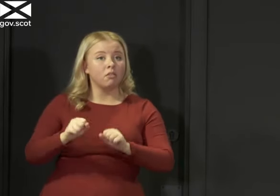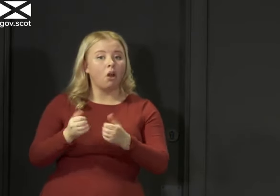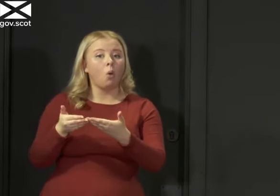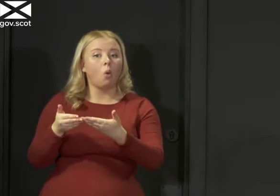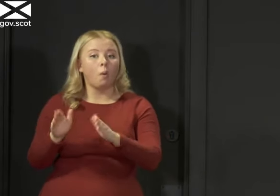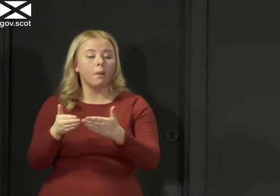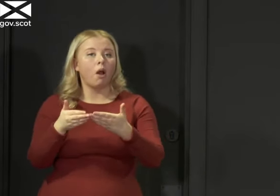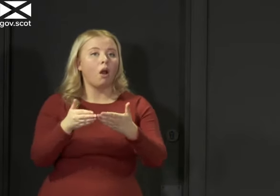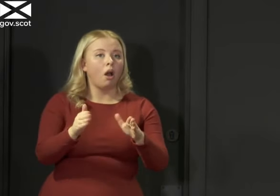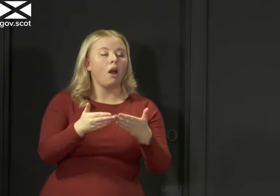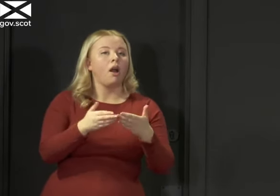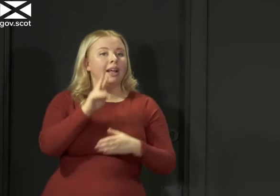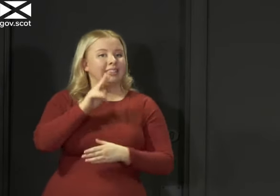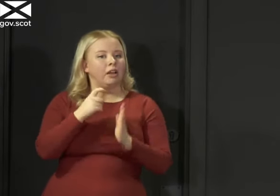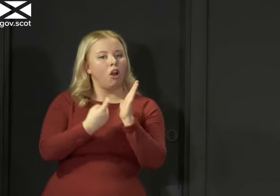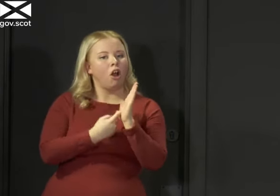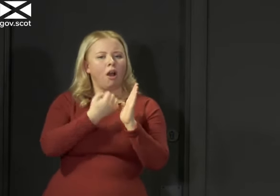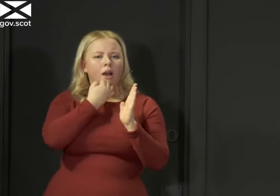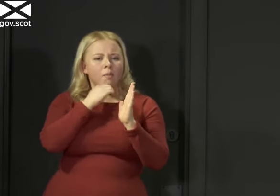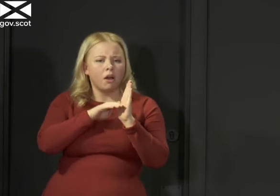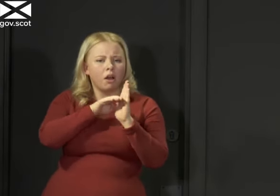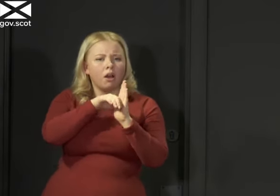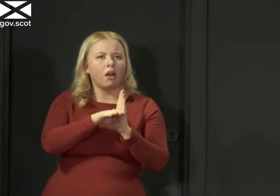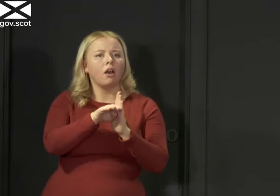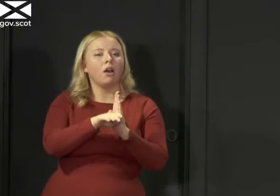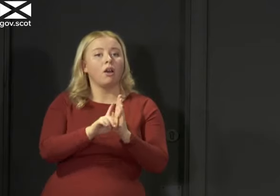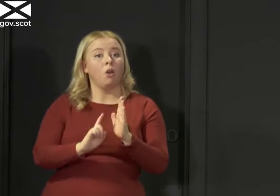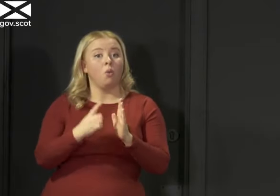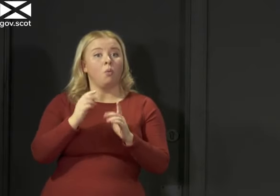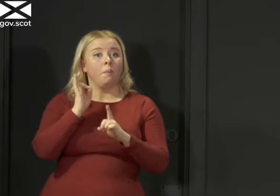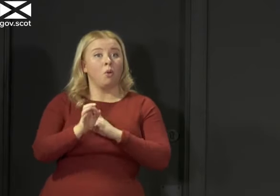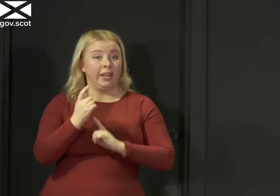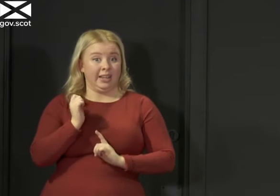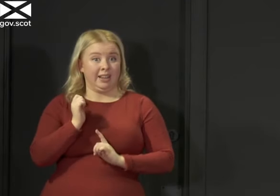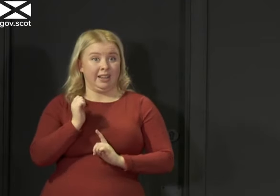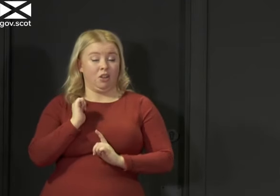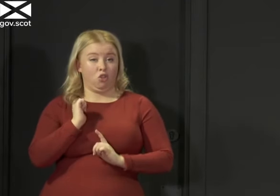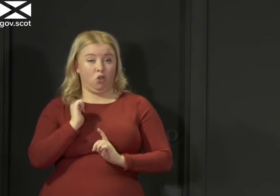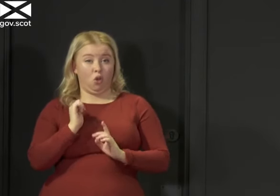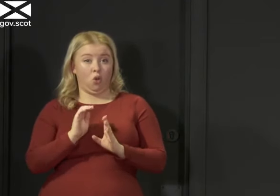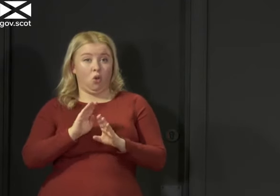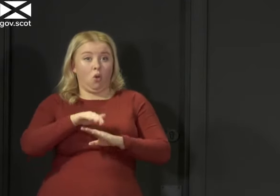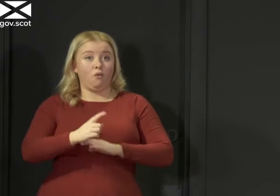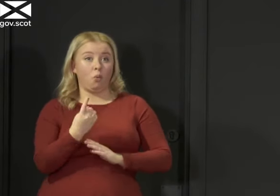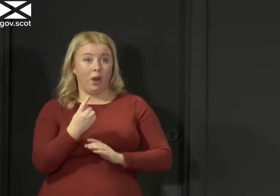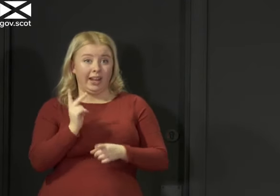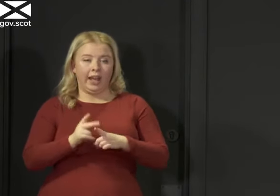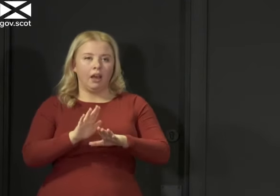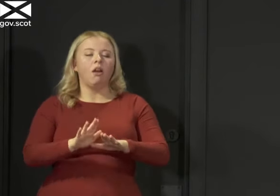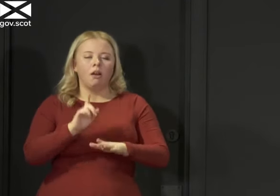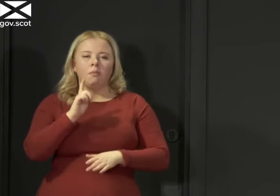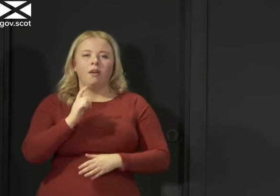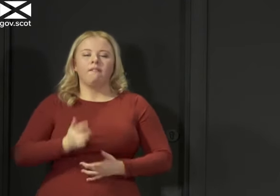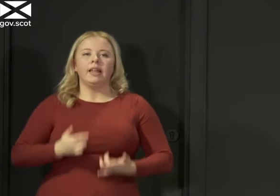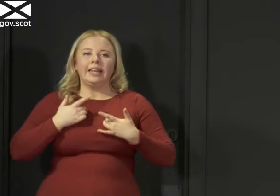seen some fluctuation in its R number. And at one stage earlier this week, they thought it had gone over one again. I think they think it's now come slightly below one again,